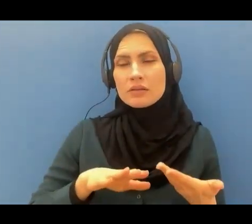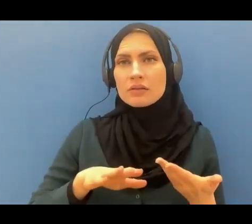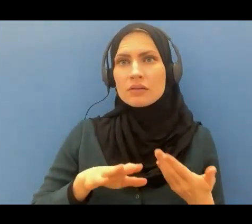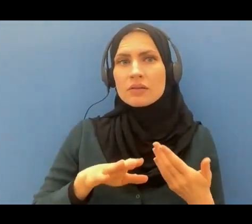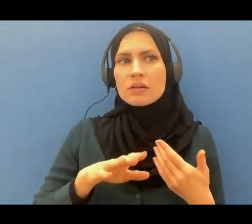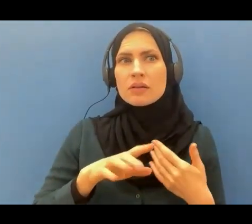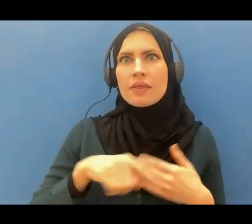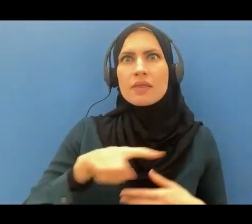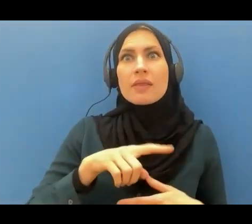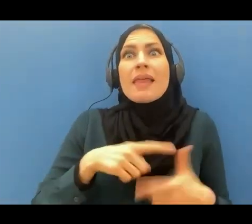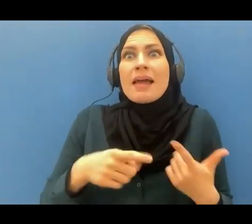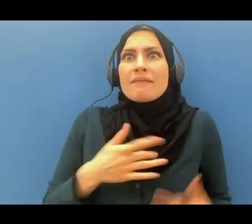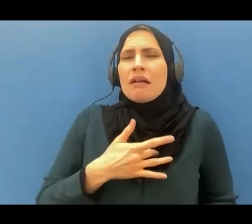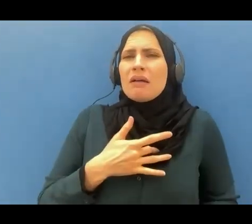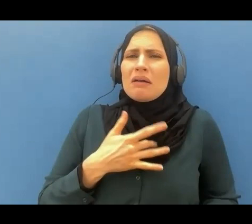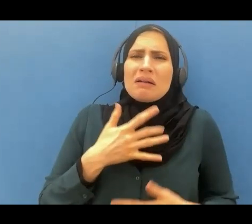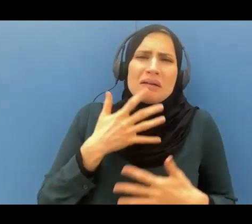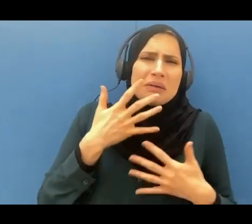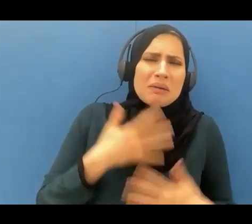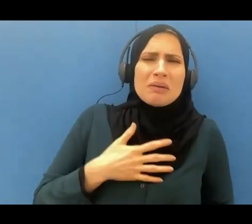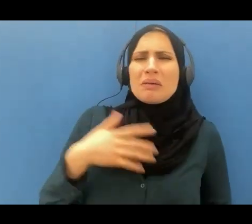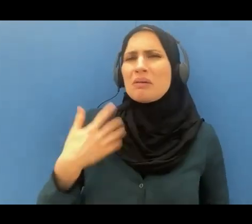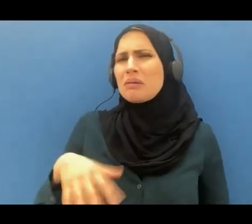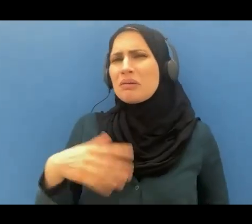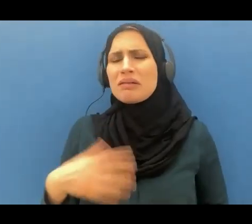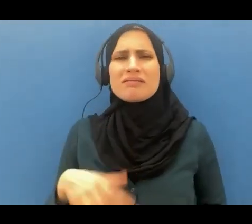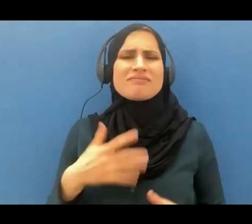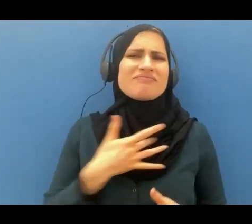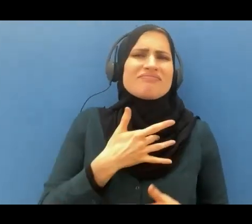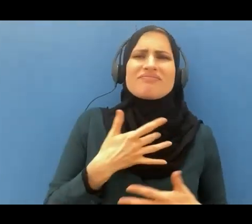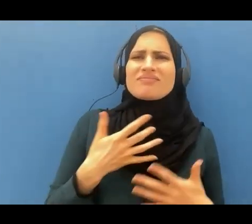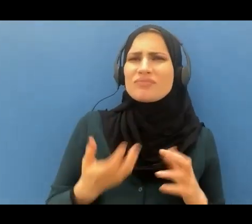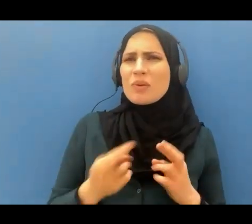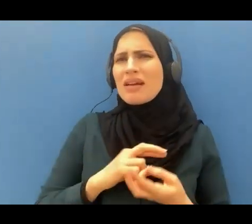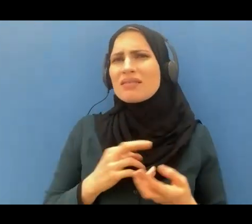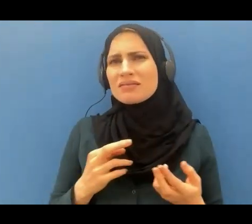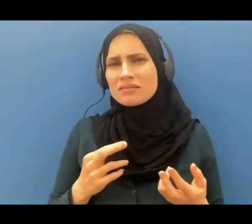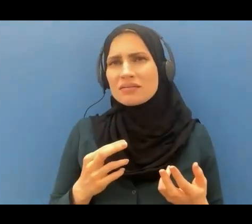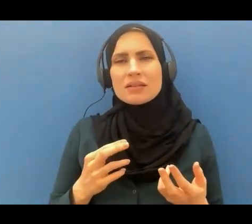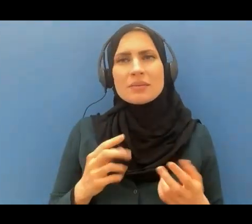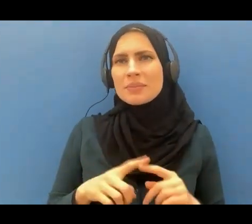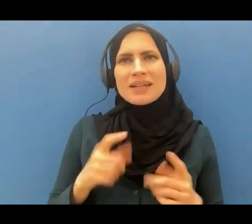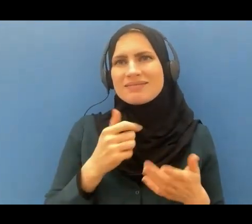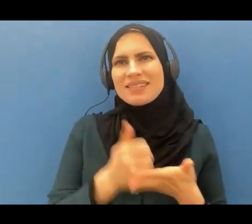and regret and lament badly. And this is not going to be help, of help.